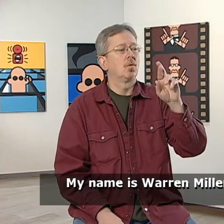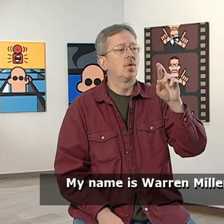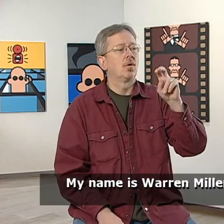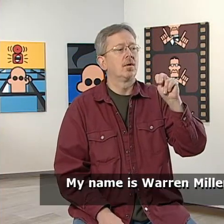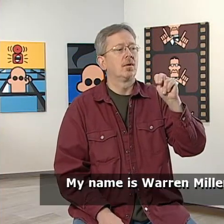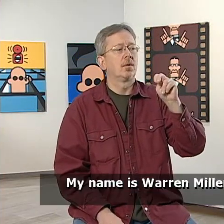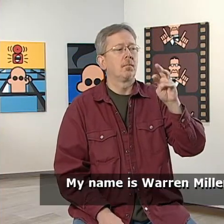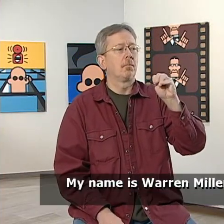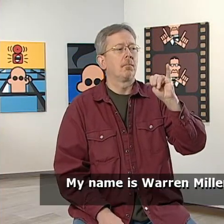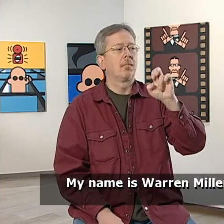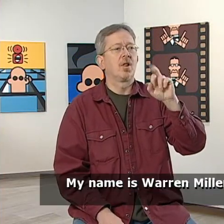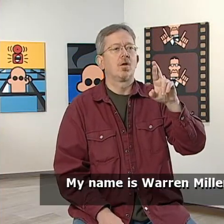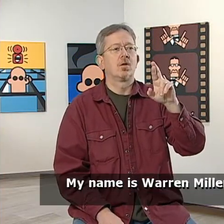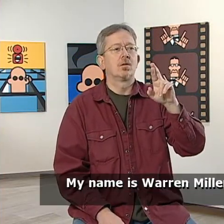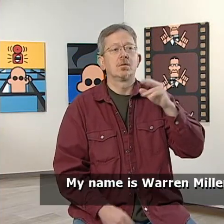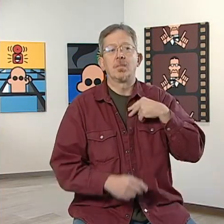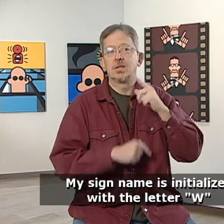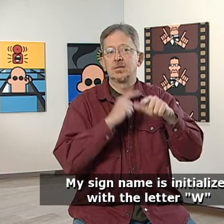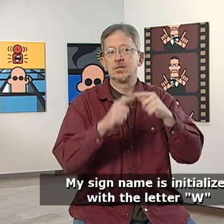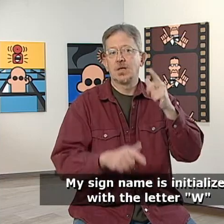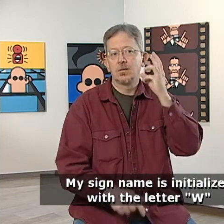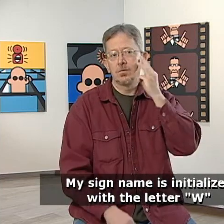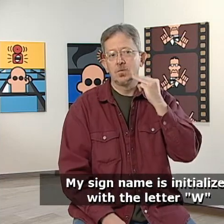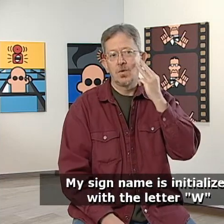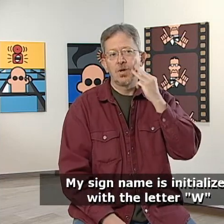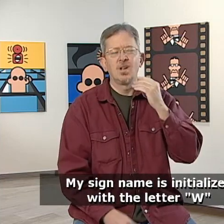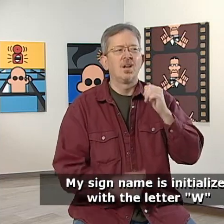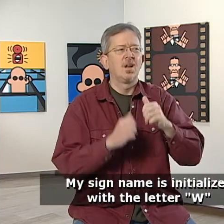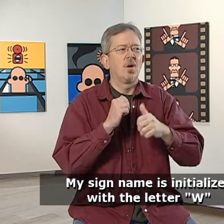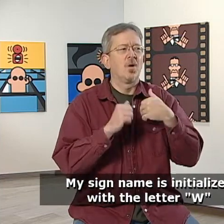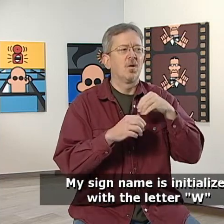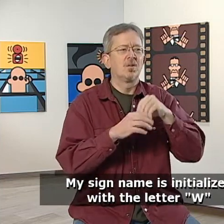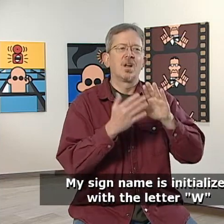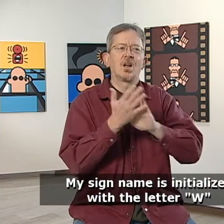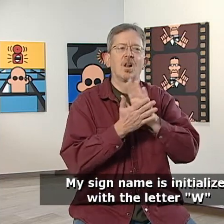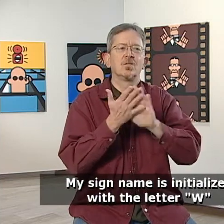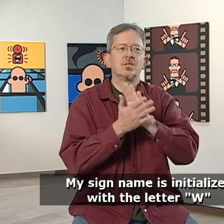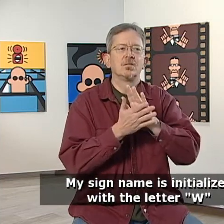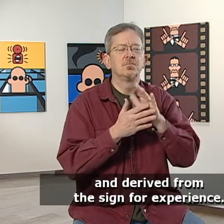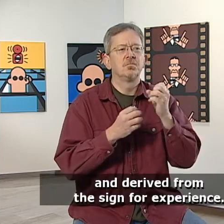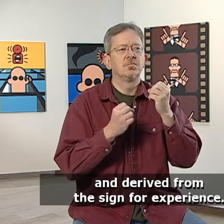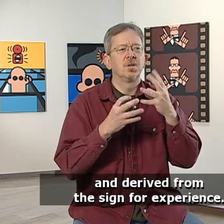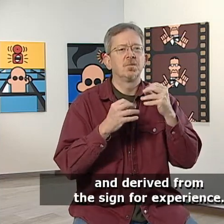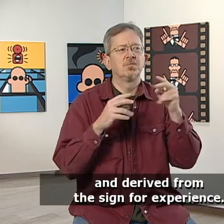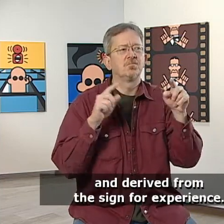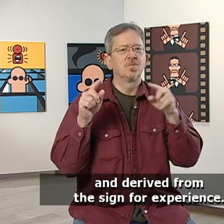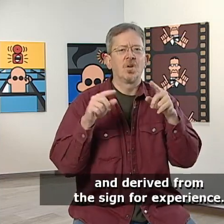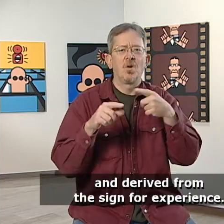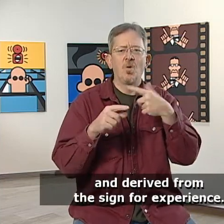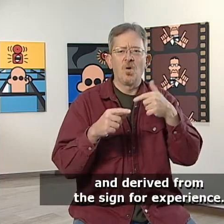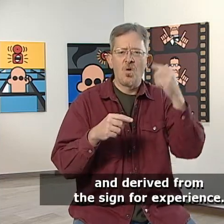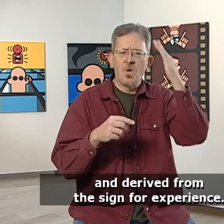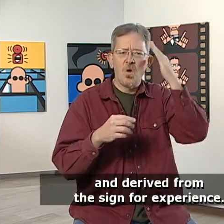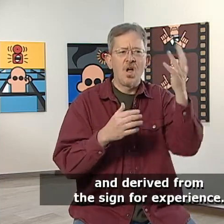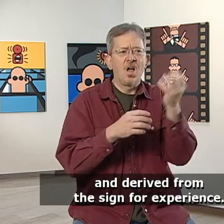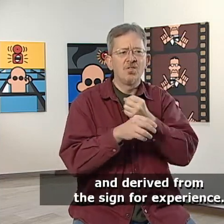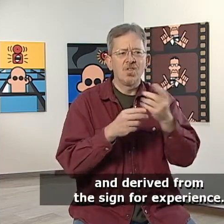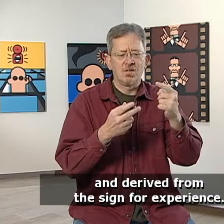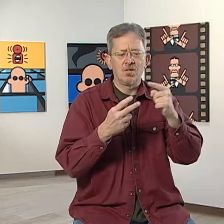My name is Warren Miller. My sign name is initialized with the letter W and derived from the sign for experience.